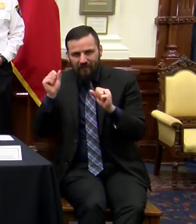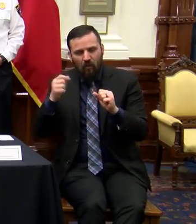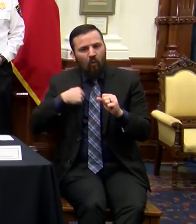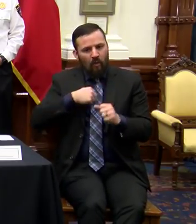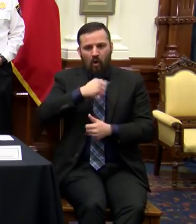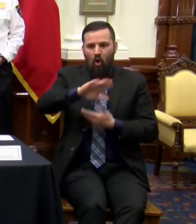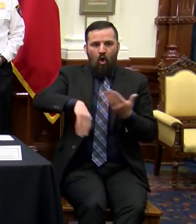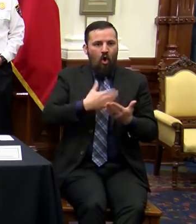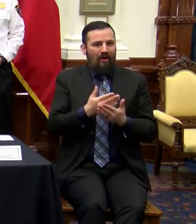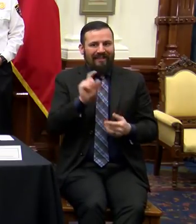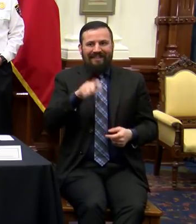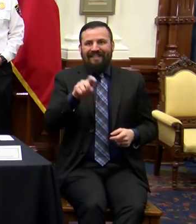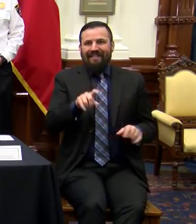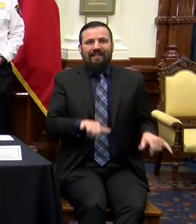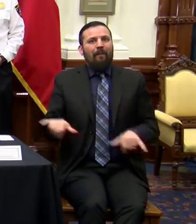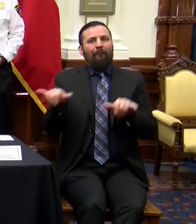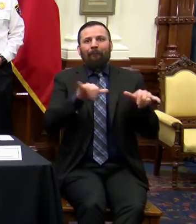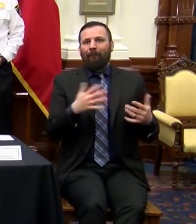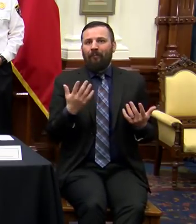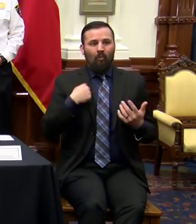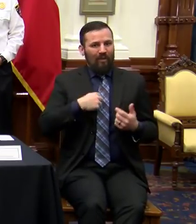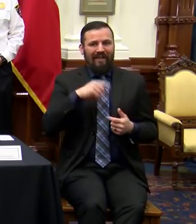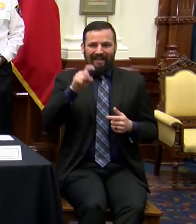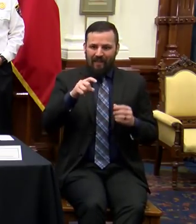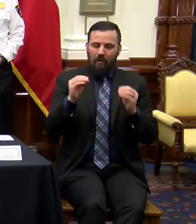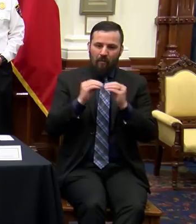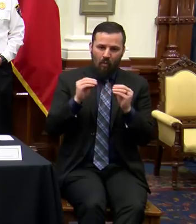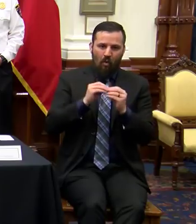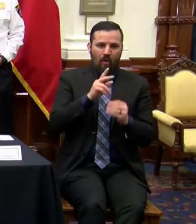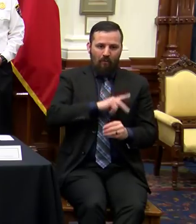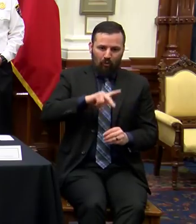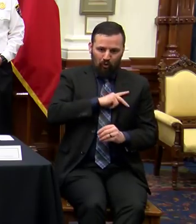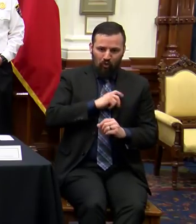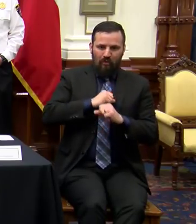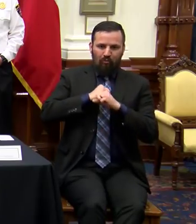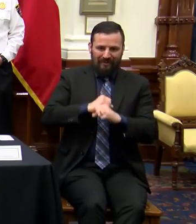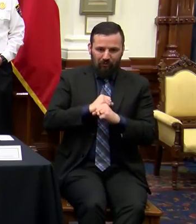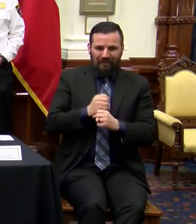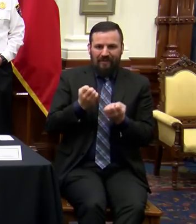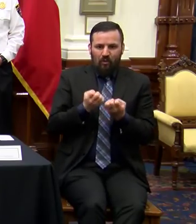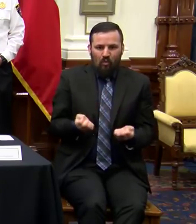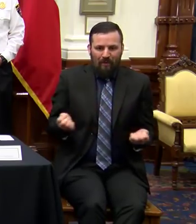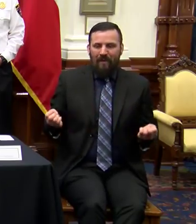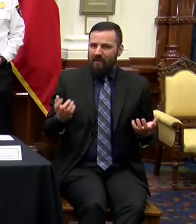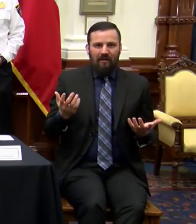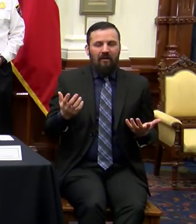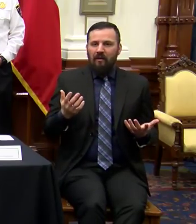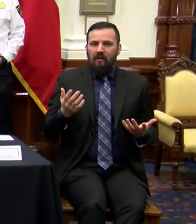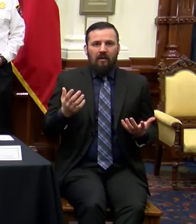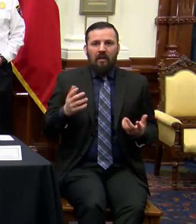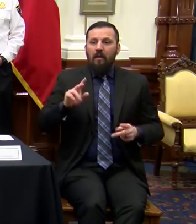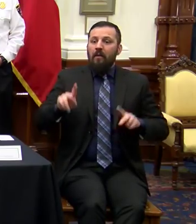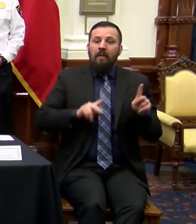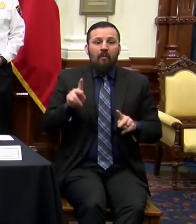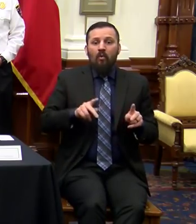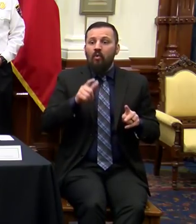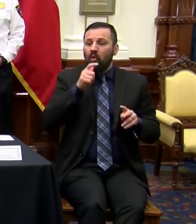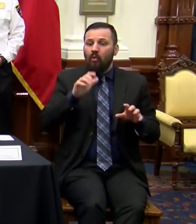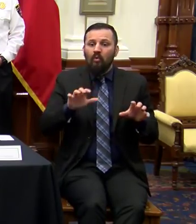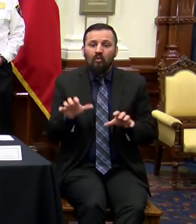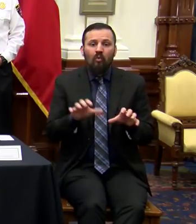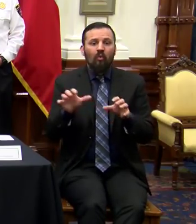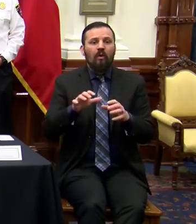the need for the same thing. We all need more PPE or personal protection equipment. The people who will be doing the